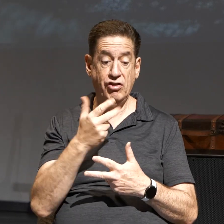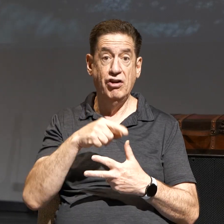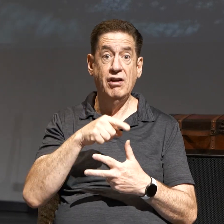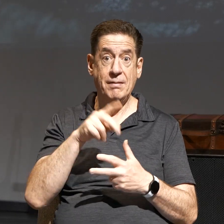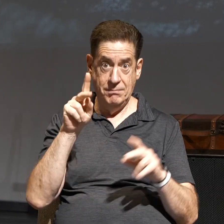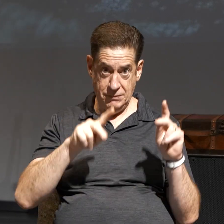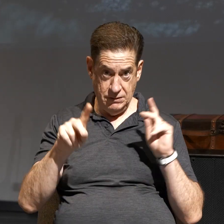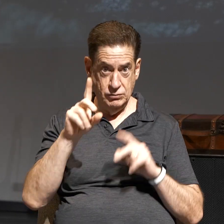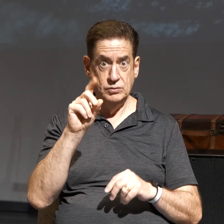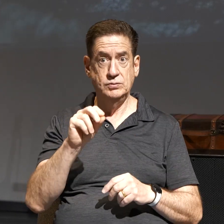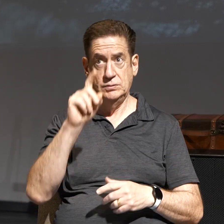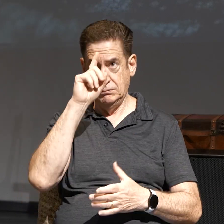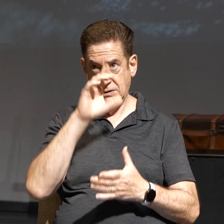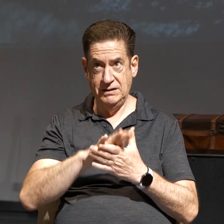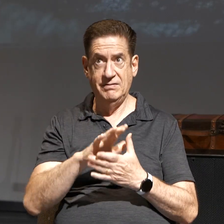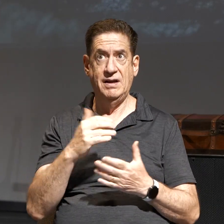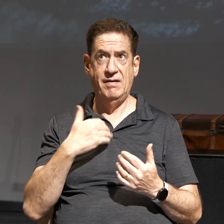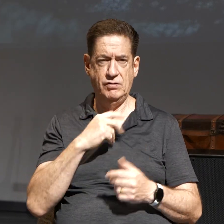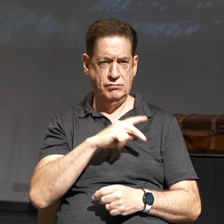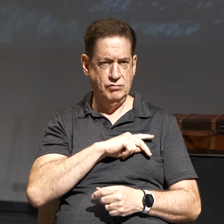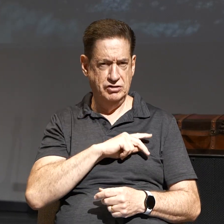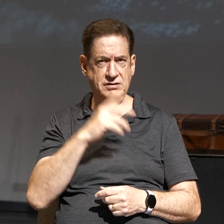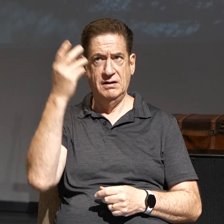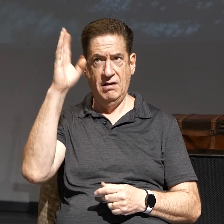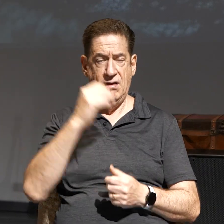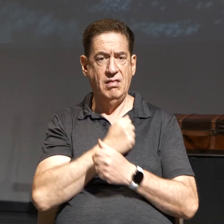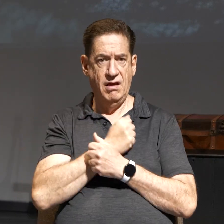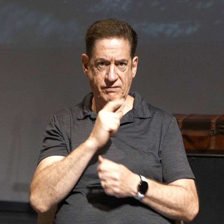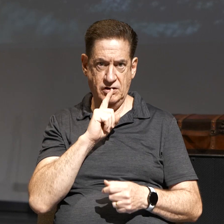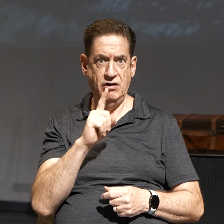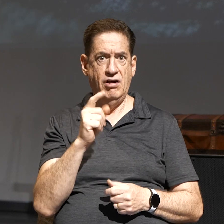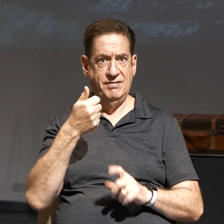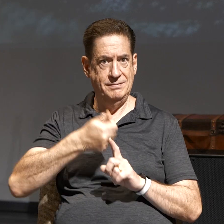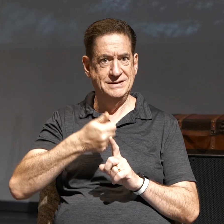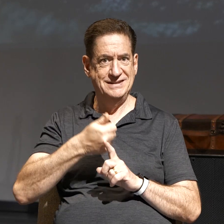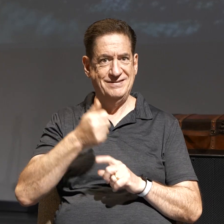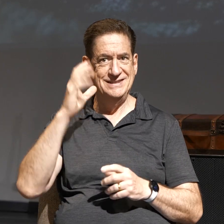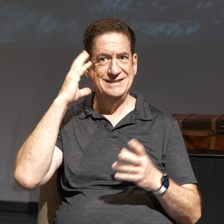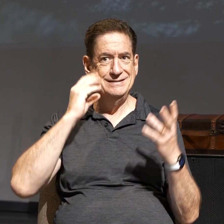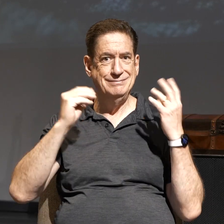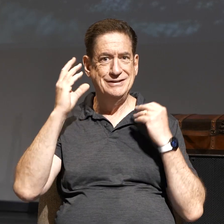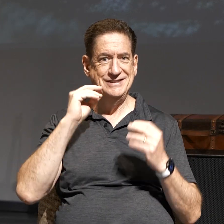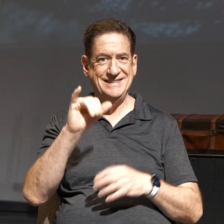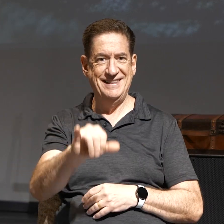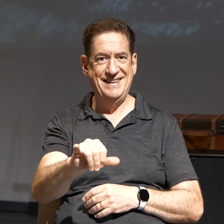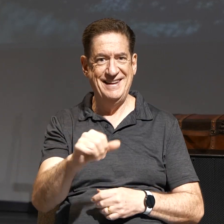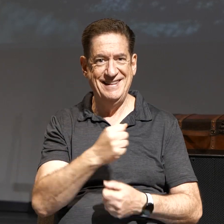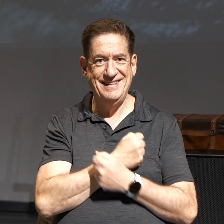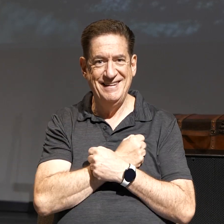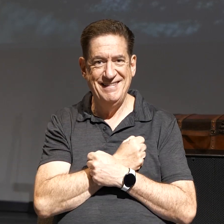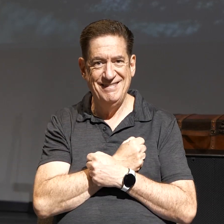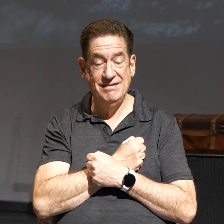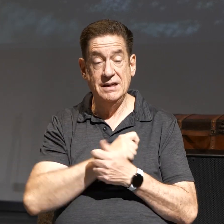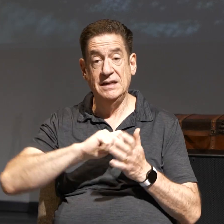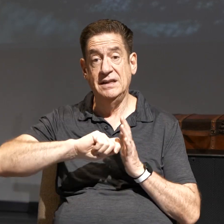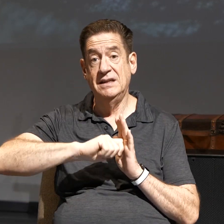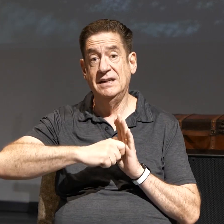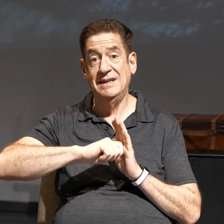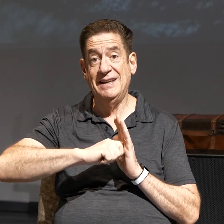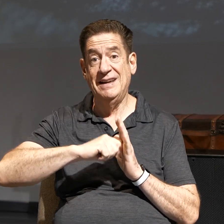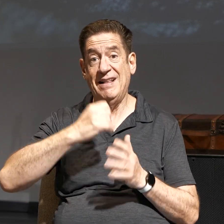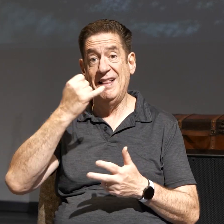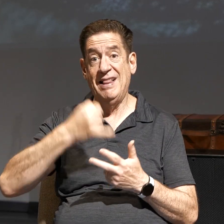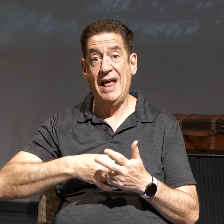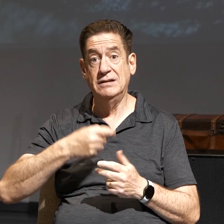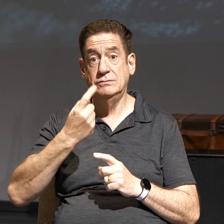who do believe there is a personal God of love and are experiencing that love. The key to that last person